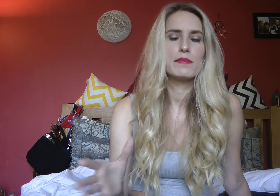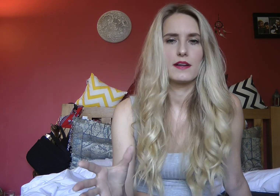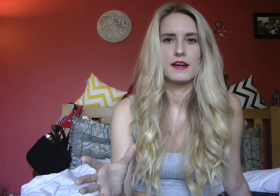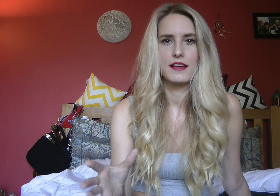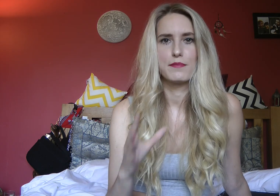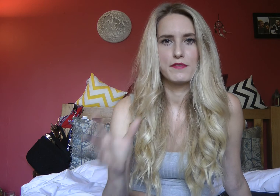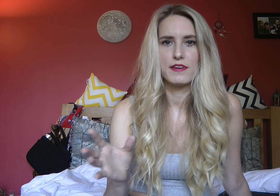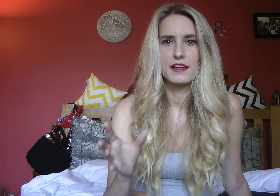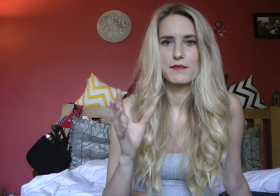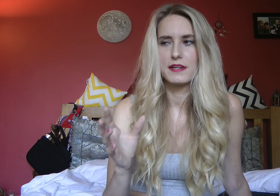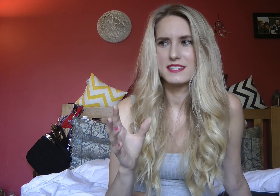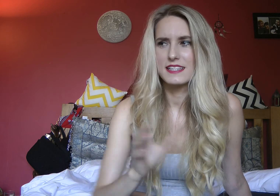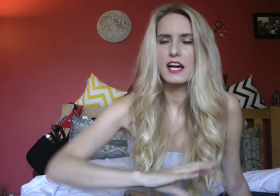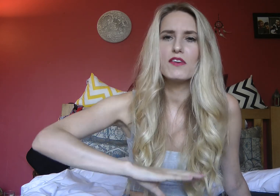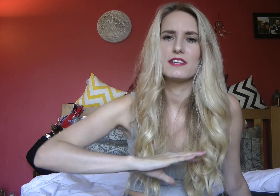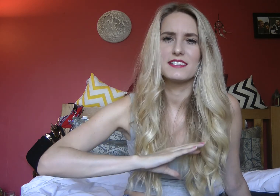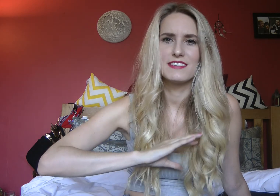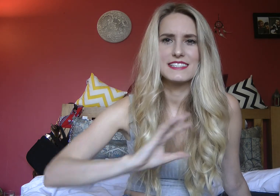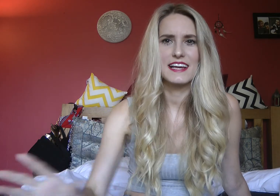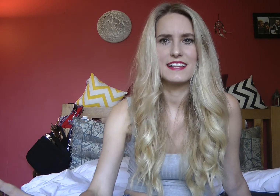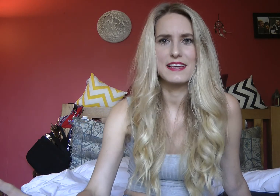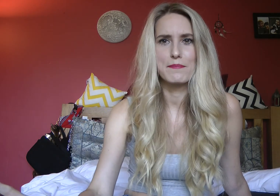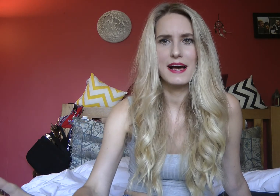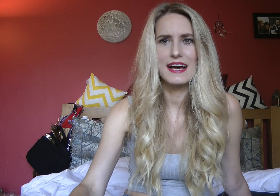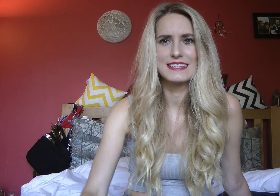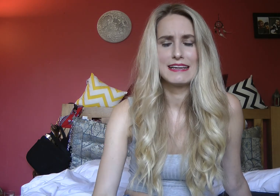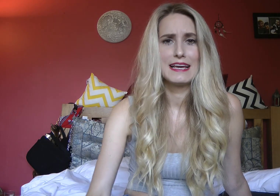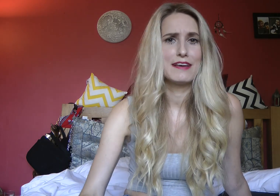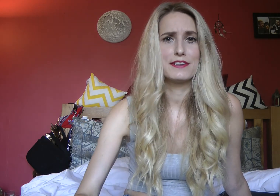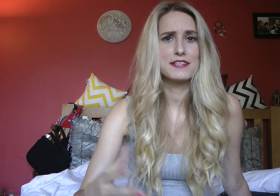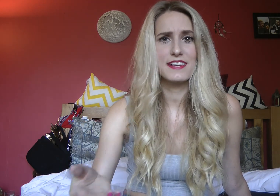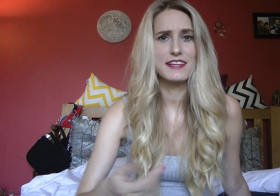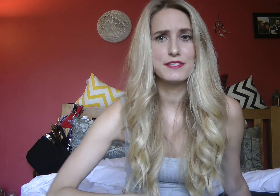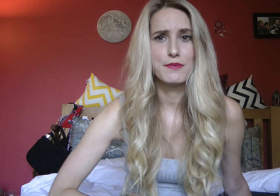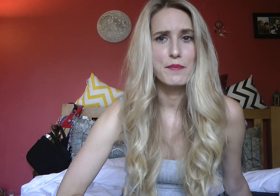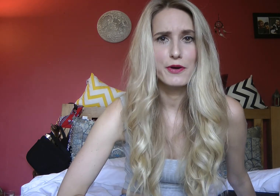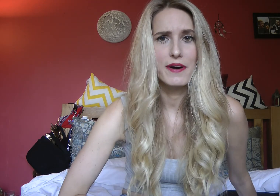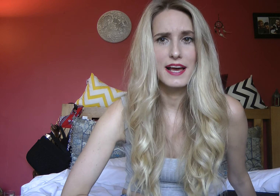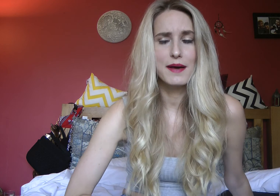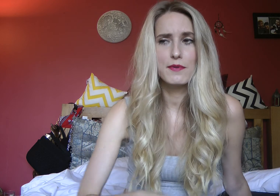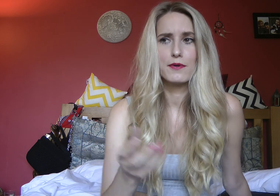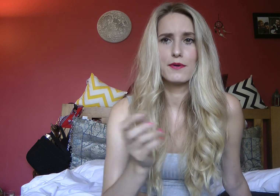polite I've been friendly I've been nice and they can't really say anything bad if it turns out they didn't remember who I am or